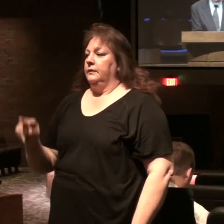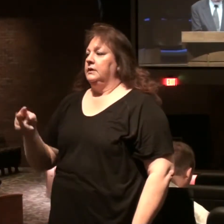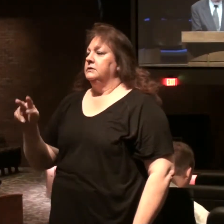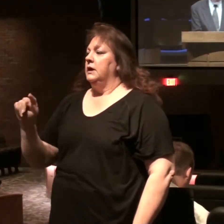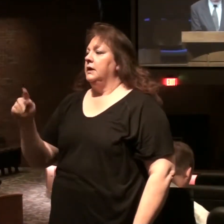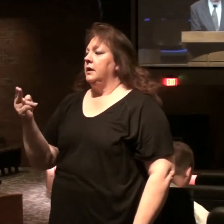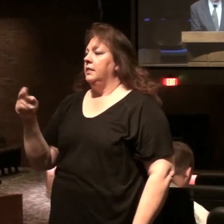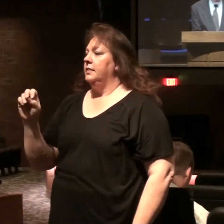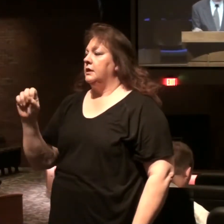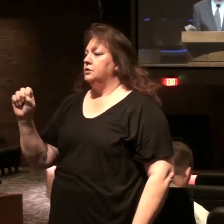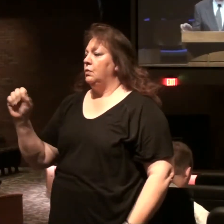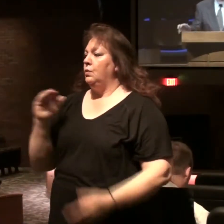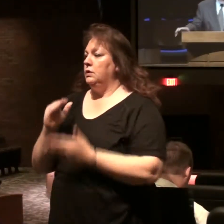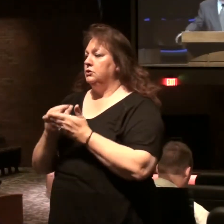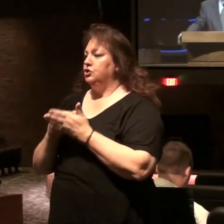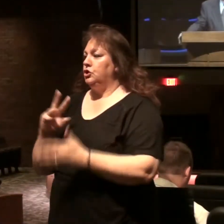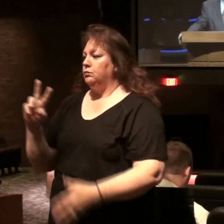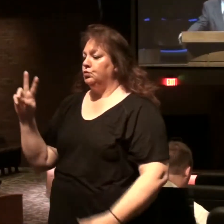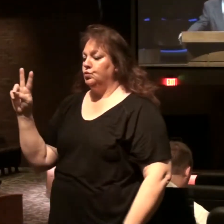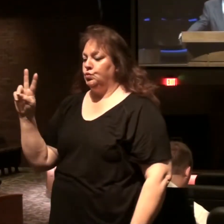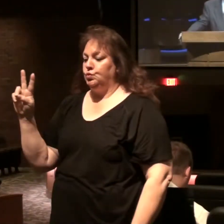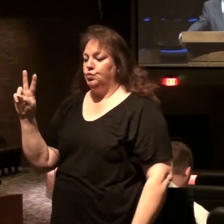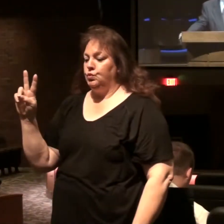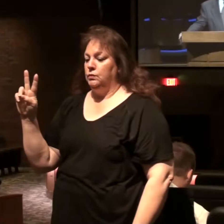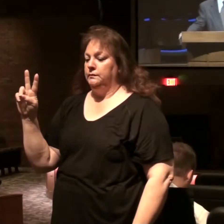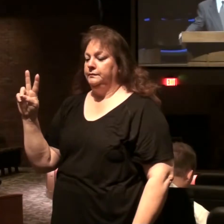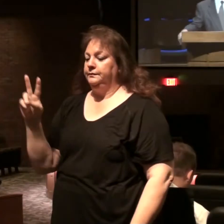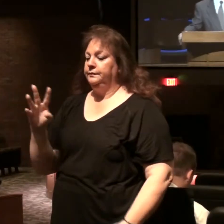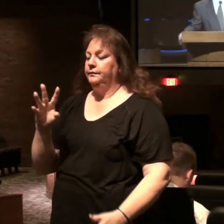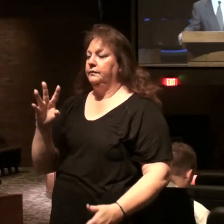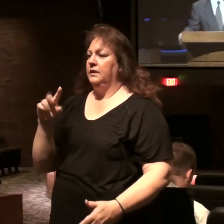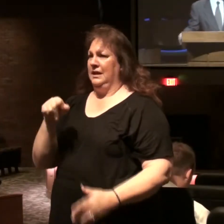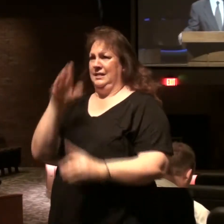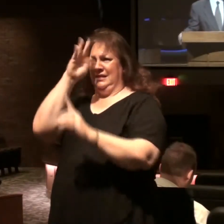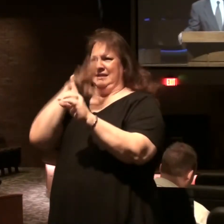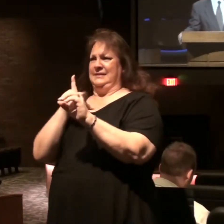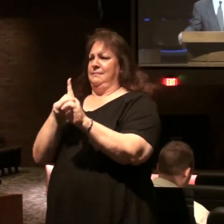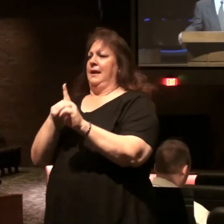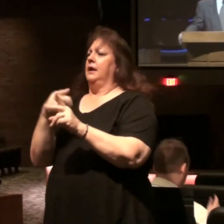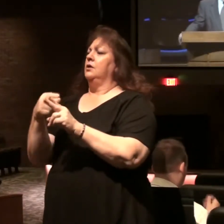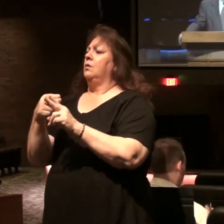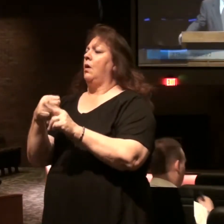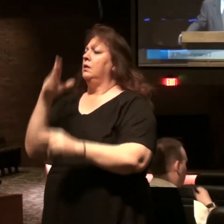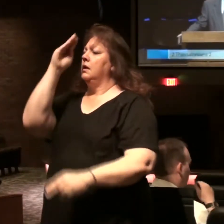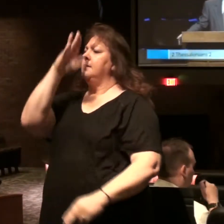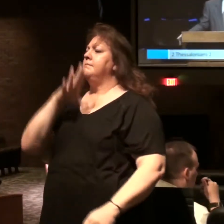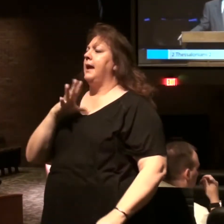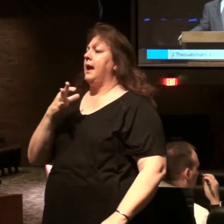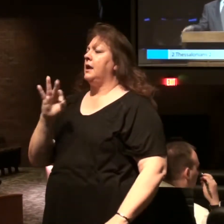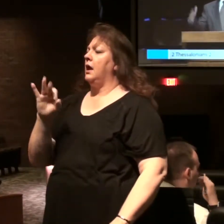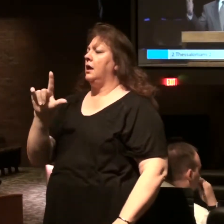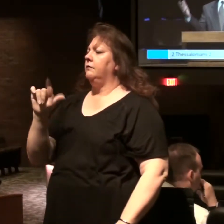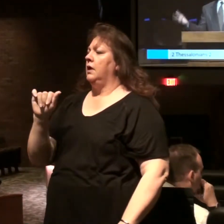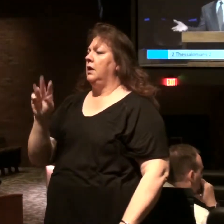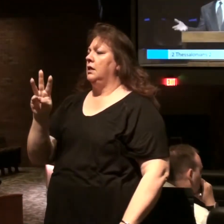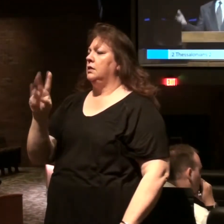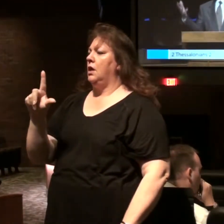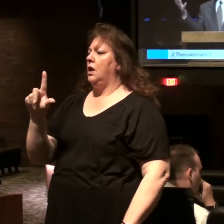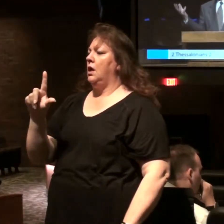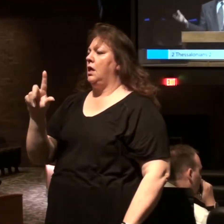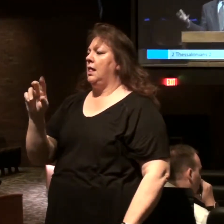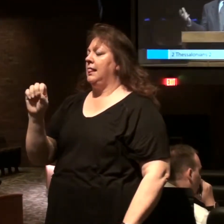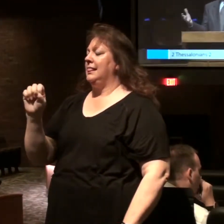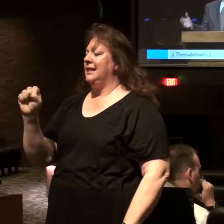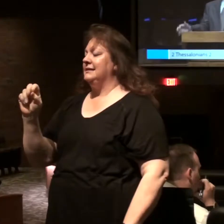Thessalonians chapter 2 speaking about this man here he's called the man of lawlessness in revelation he's called the